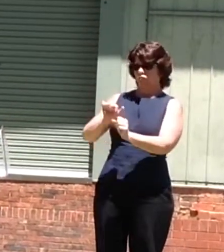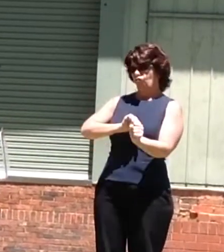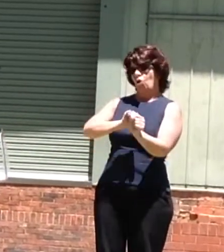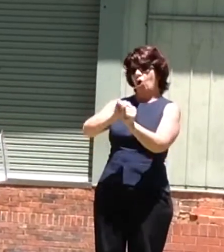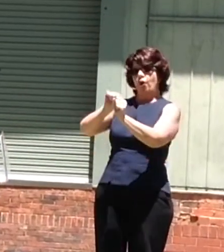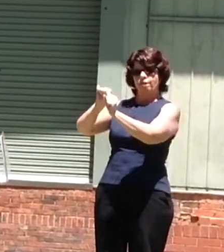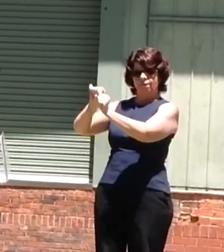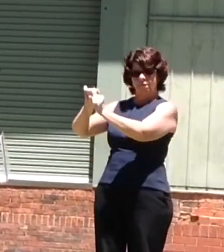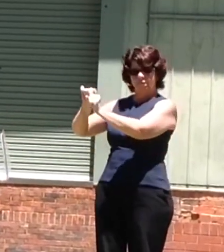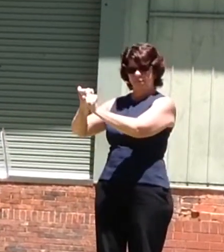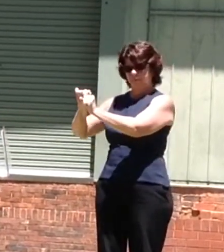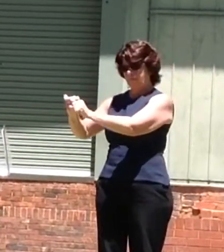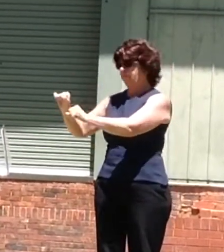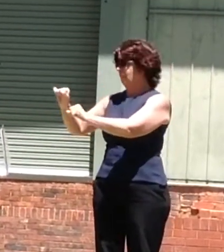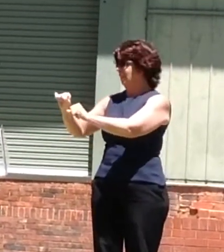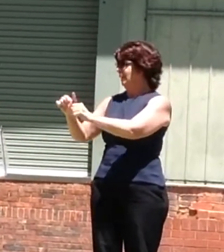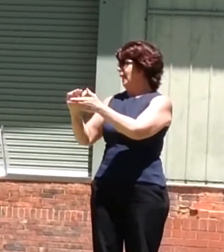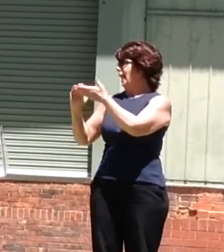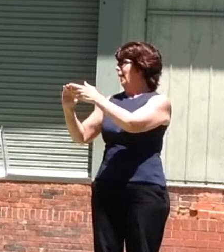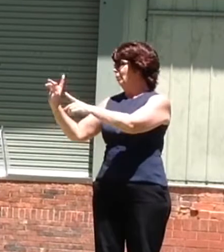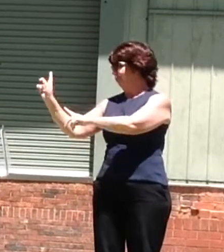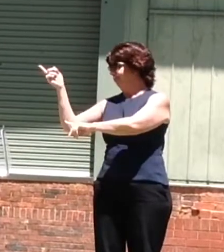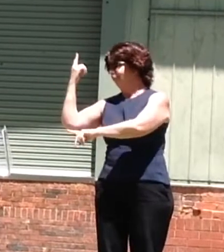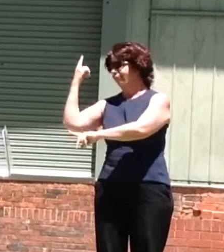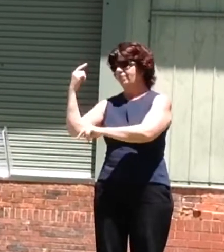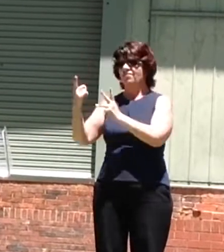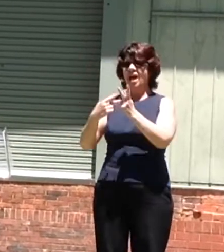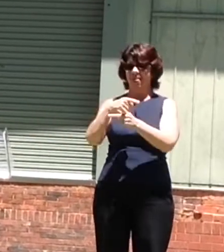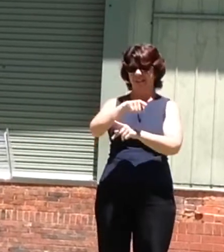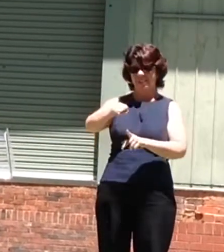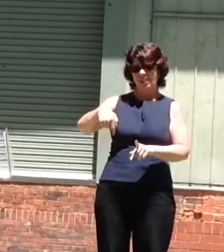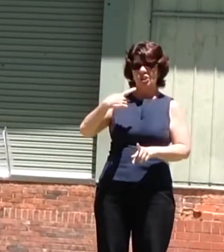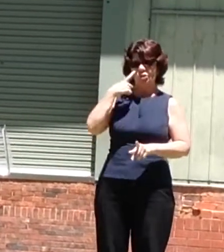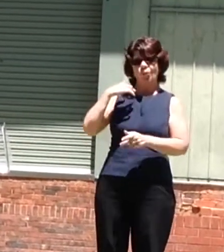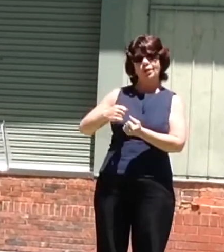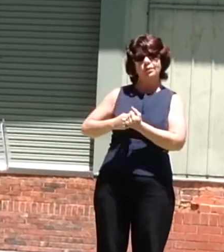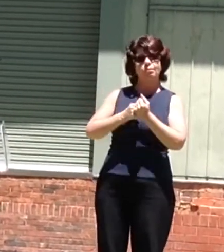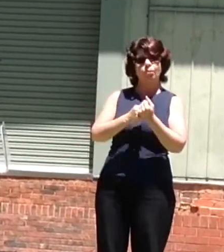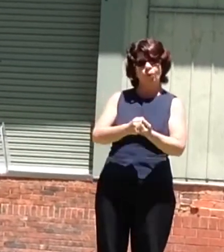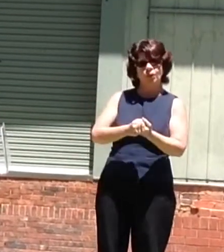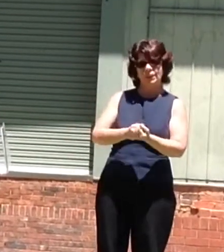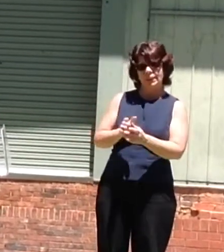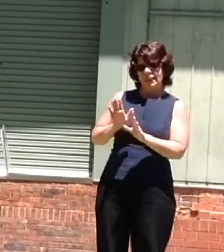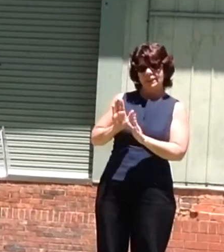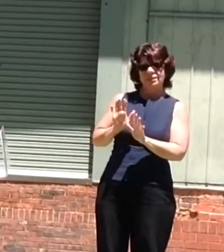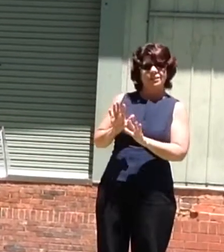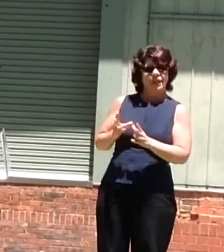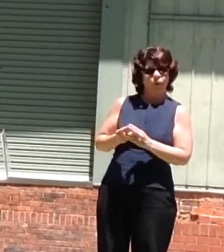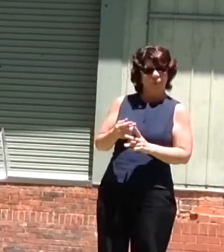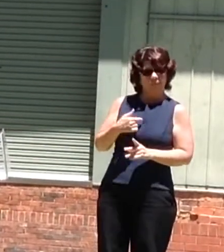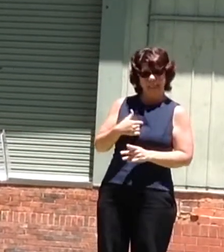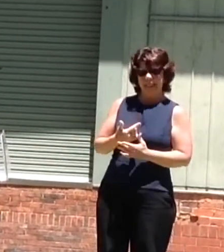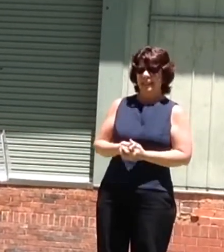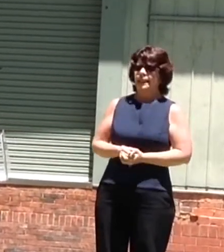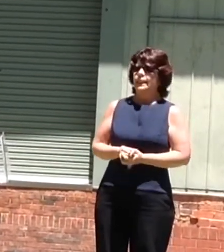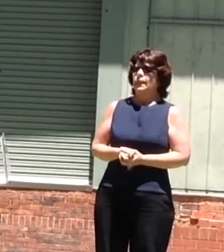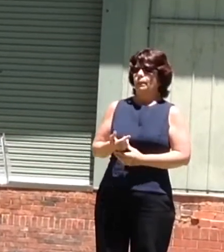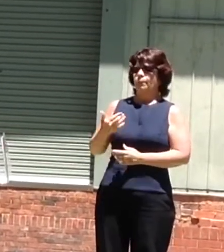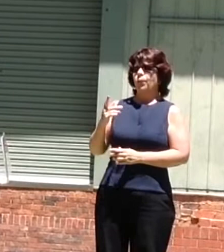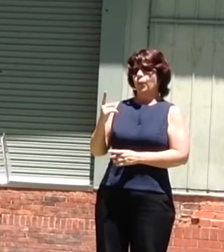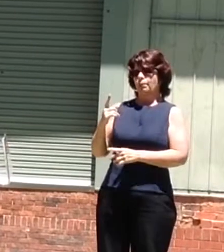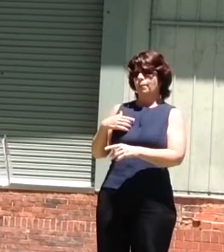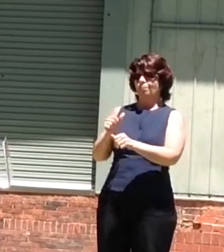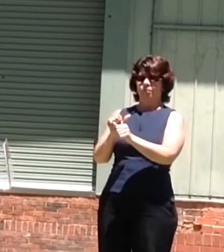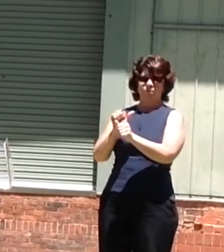get help, while the others sort of tried to support me and stabilise me. One of my best mates